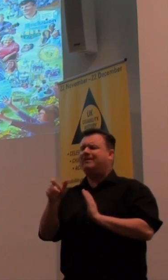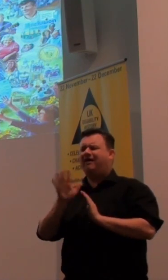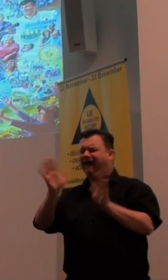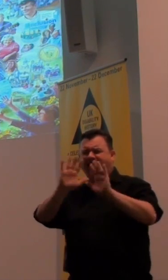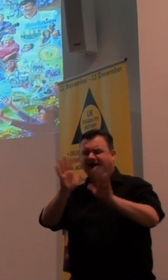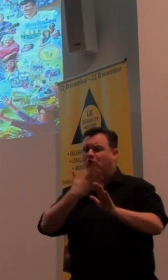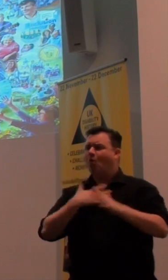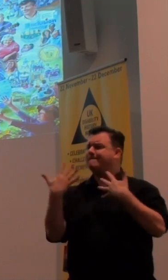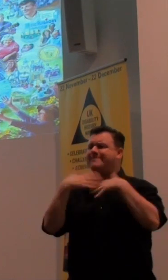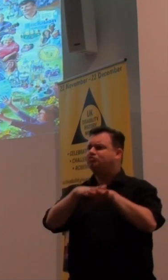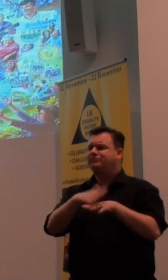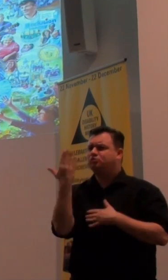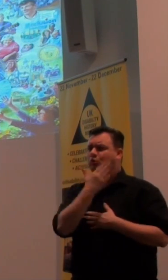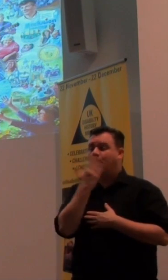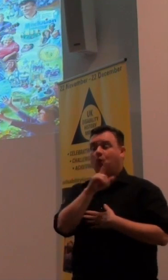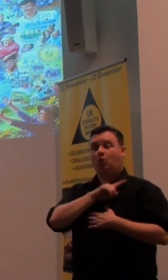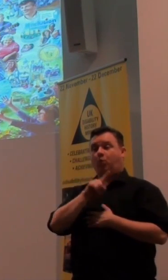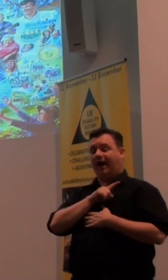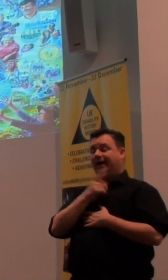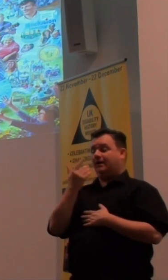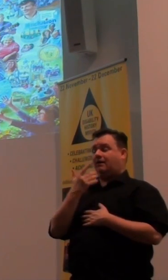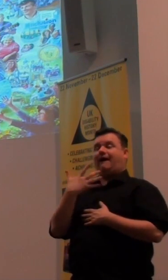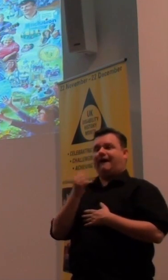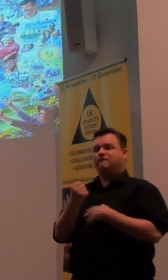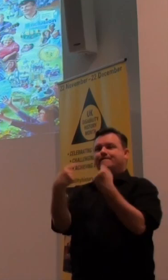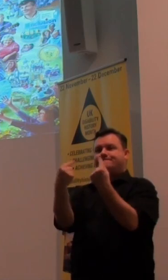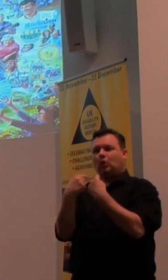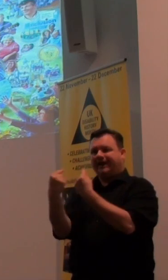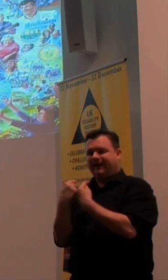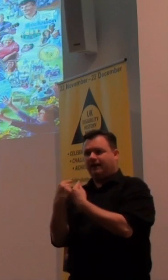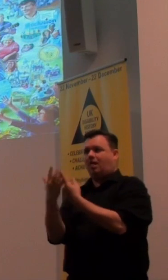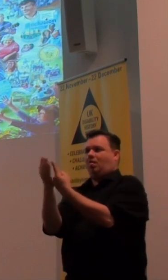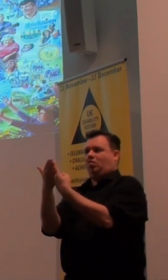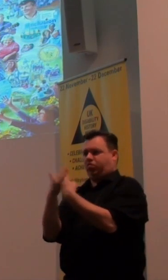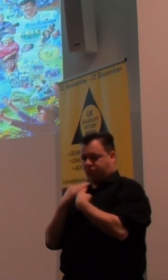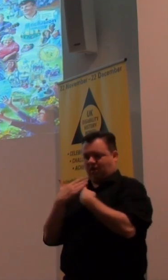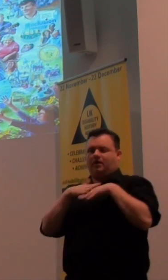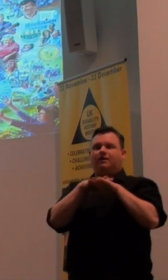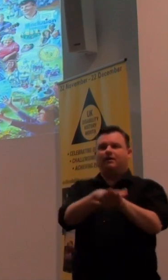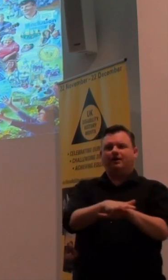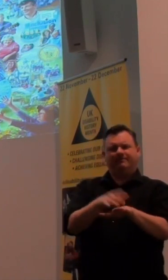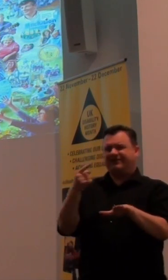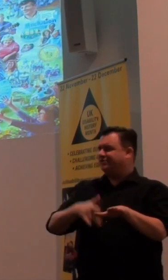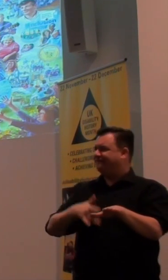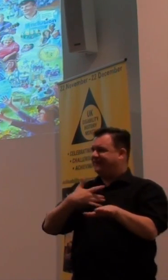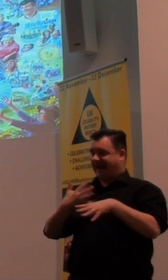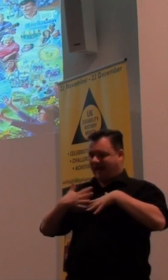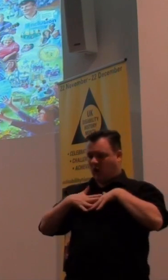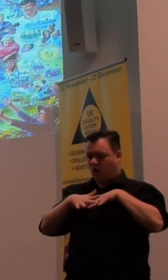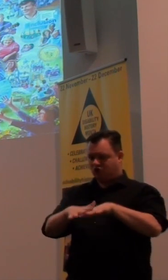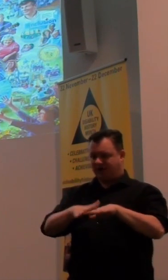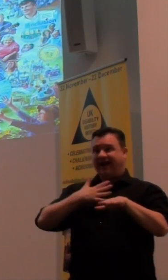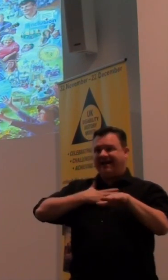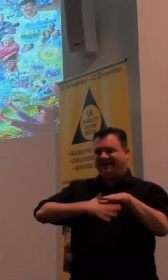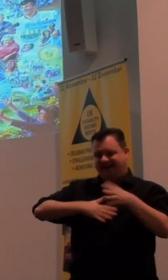school. Because what they experienced was bullying and integration. What they didn't experience was inclusion where their needs were